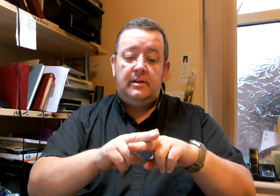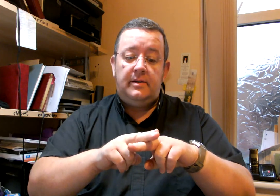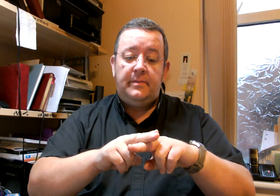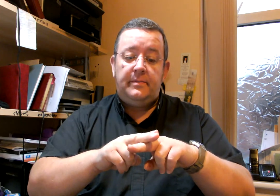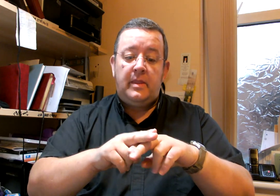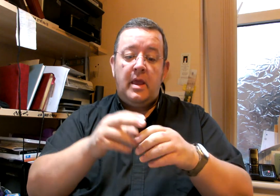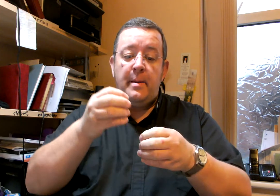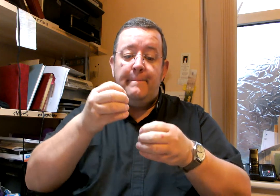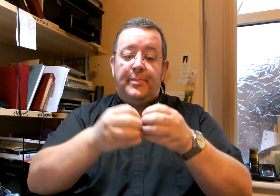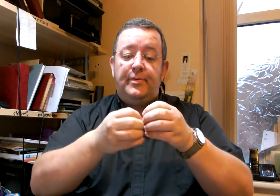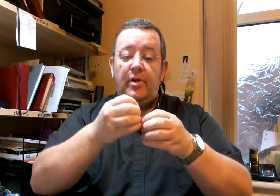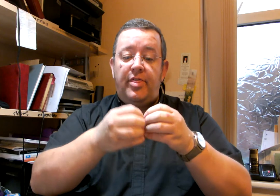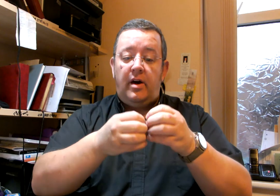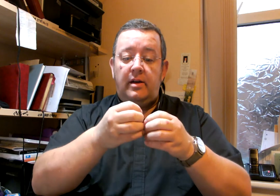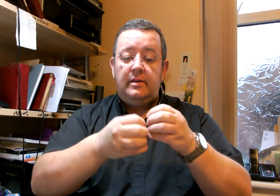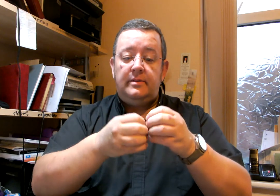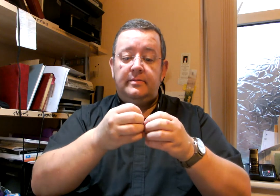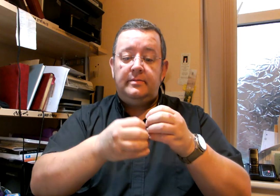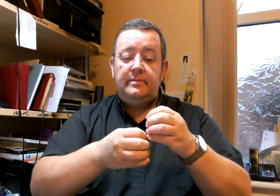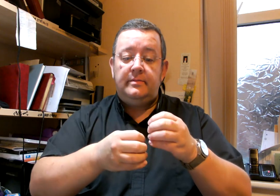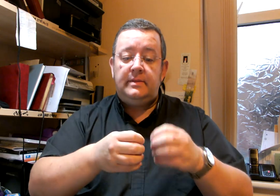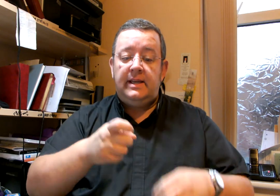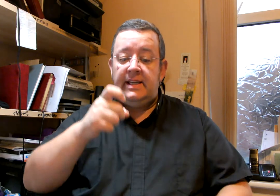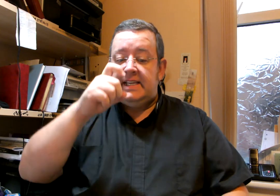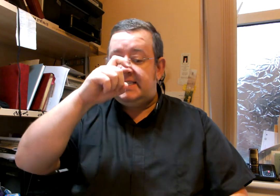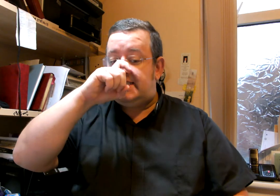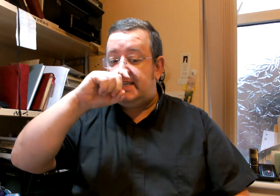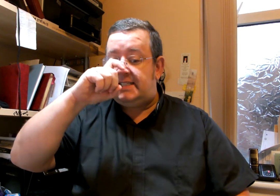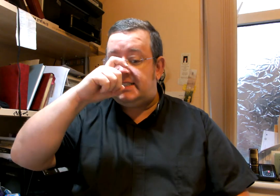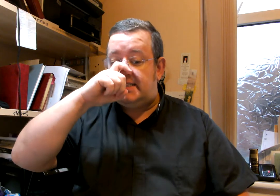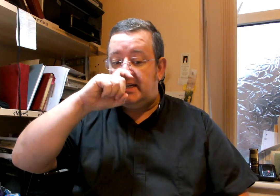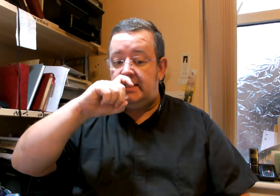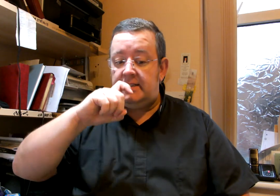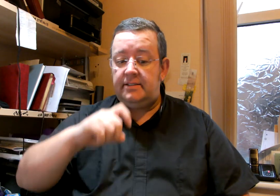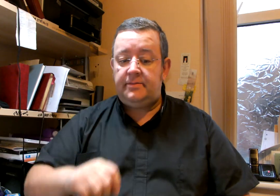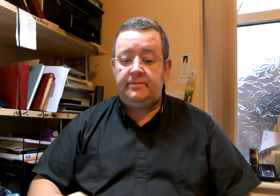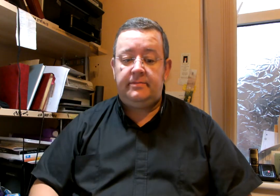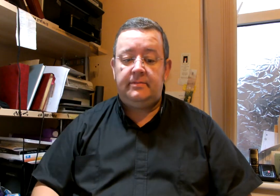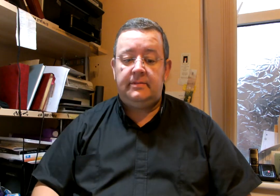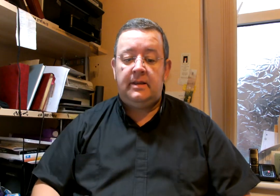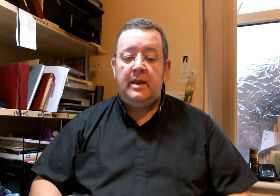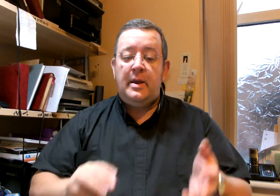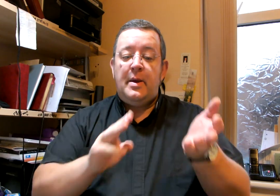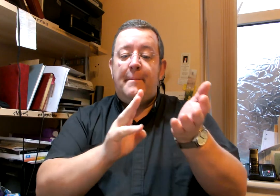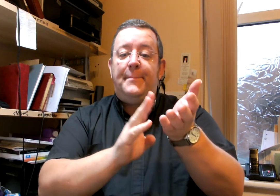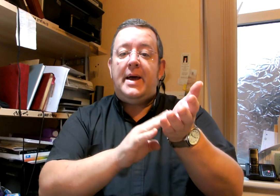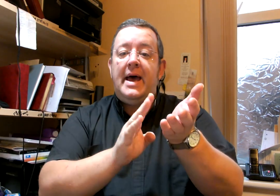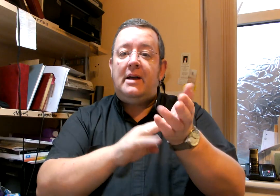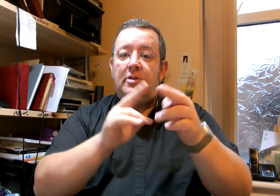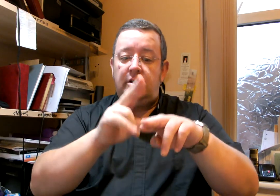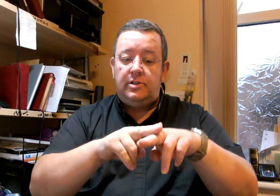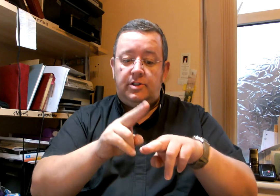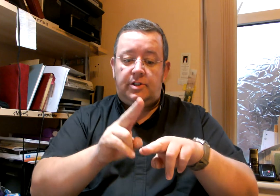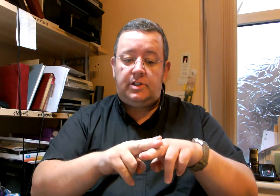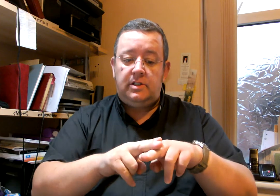brother sister parents mother